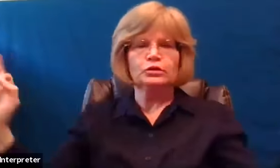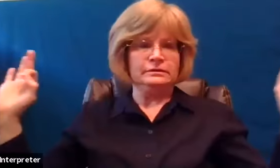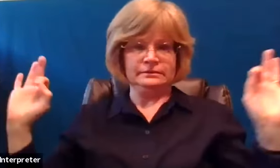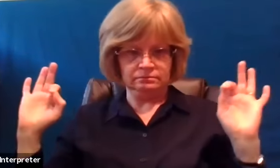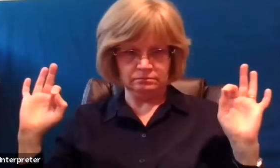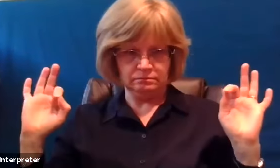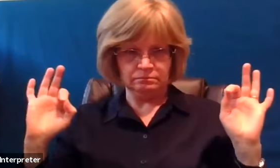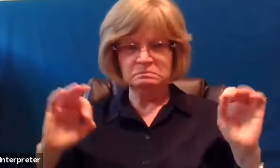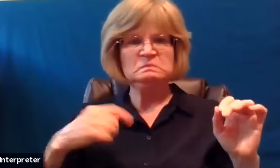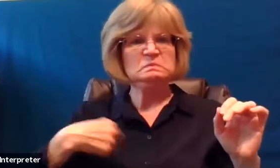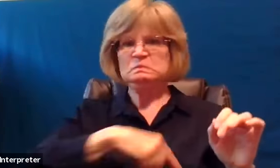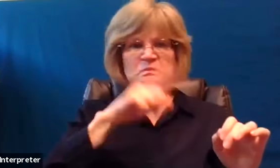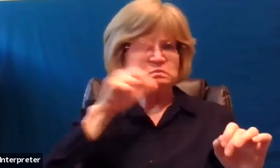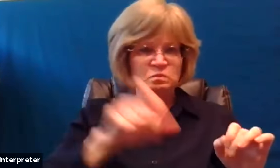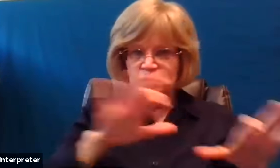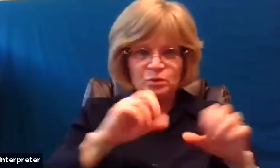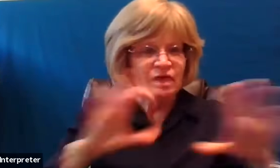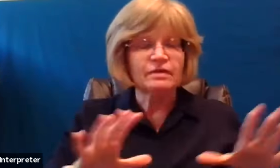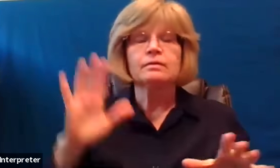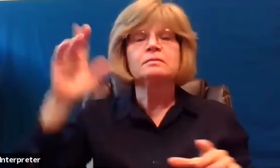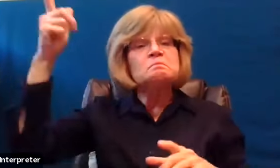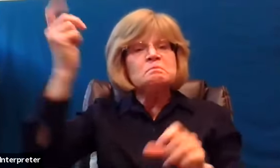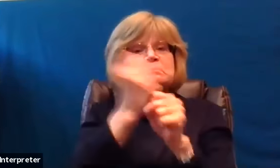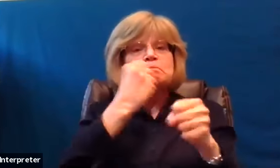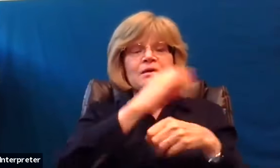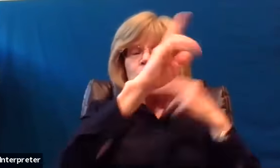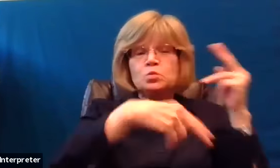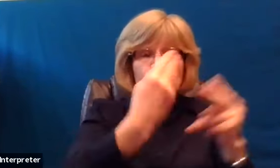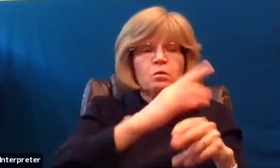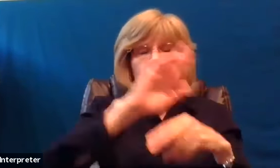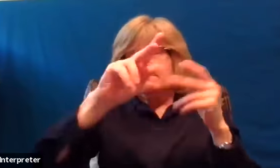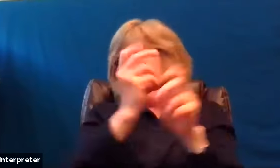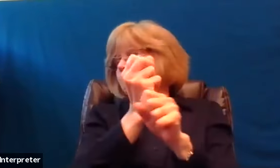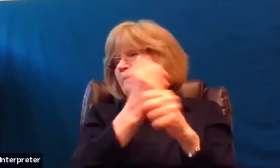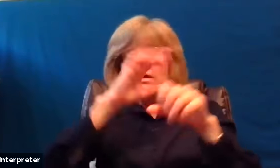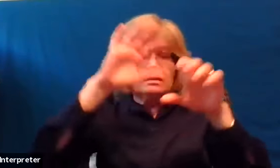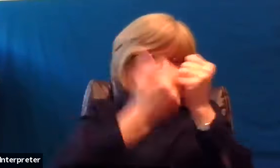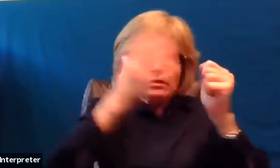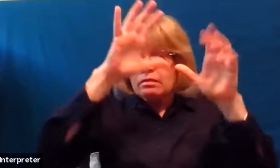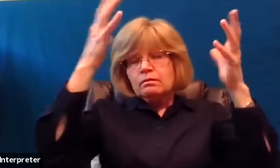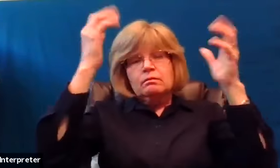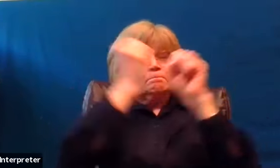created the universe and all of humanity and therefore loves us as a part of this good creation